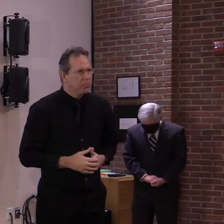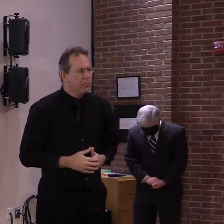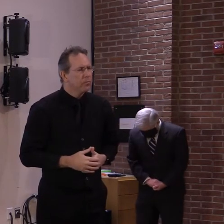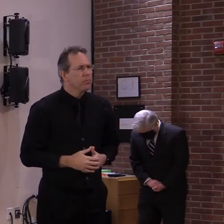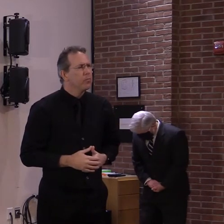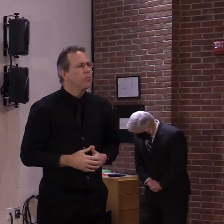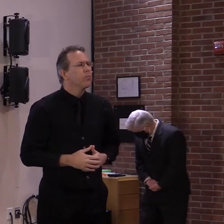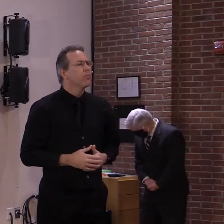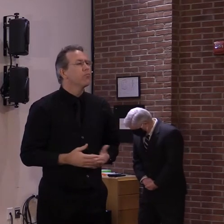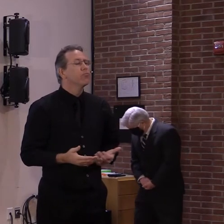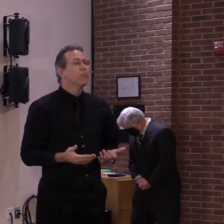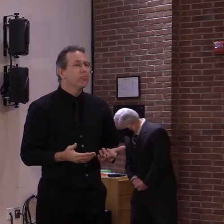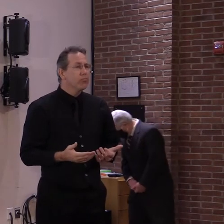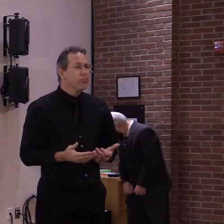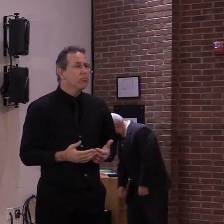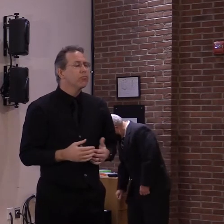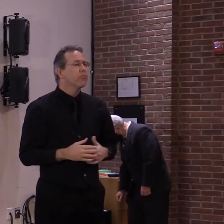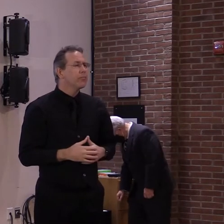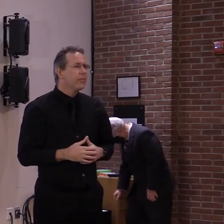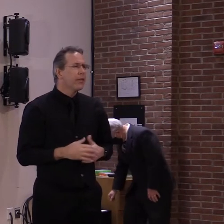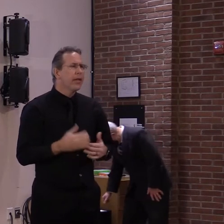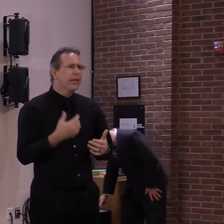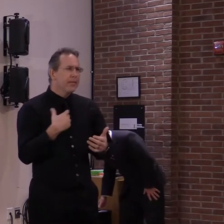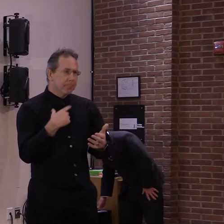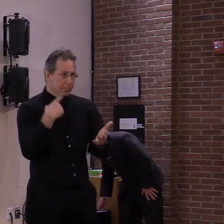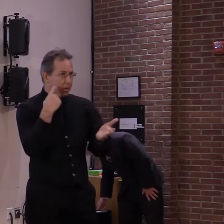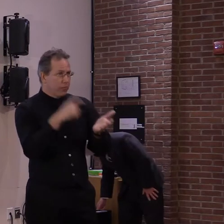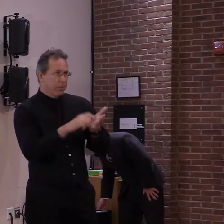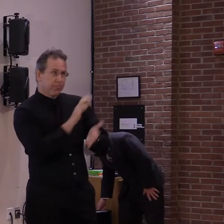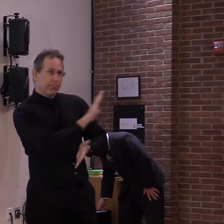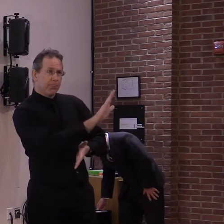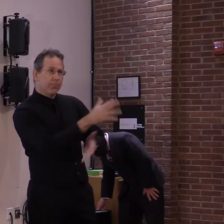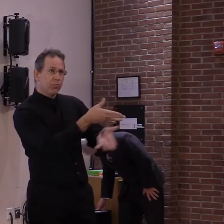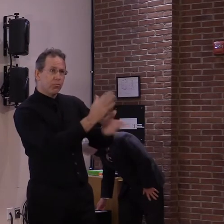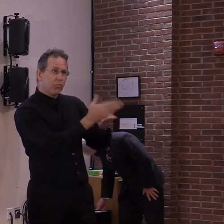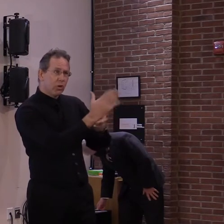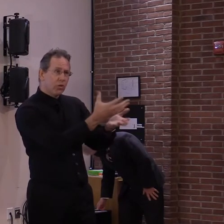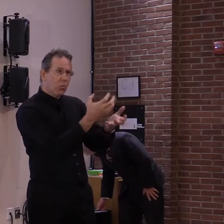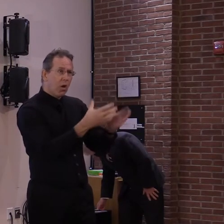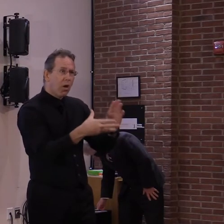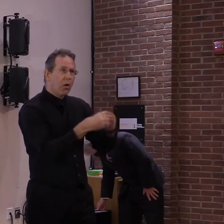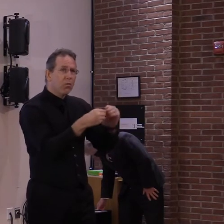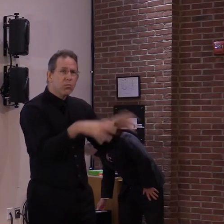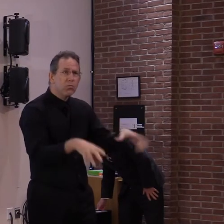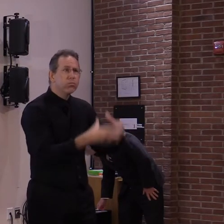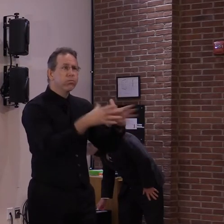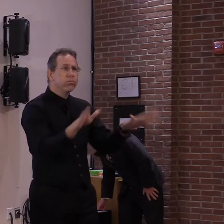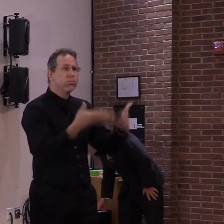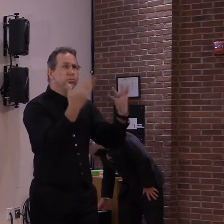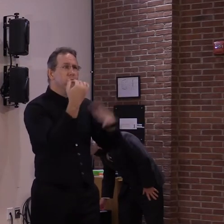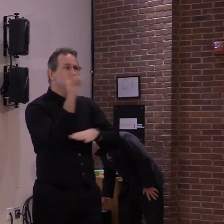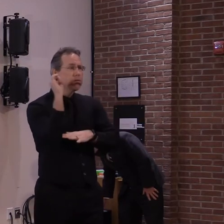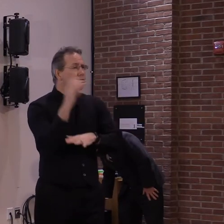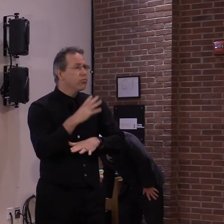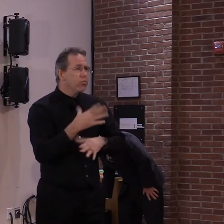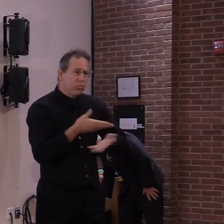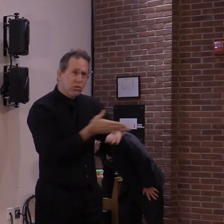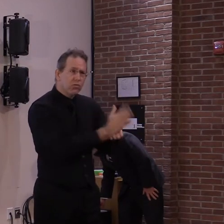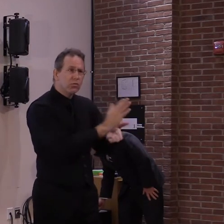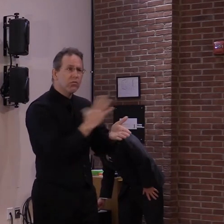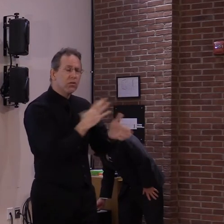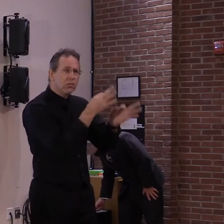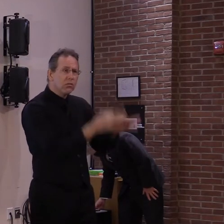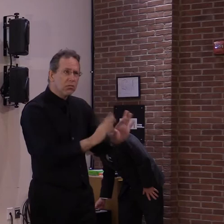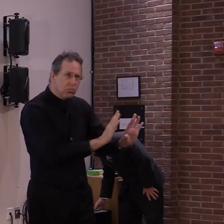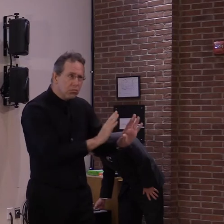folks, uh, rights to, to exercise their First Amendment rights on a variety of topics. Just, uh, would urge